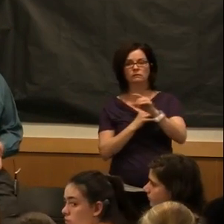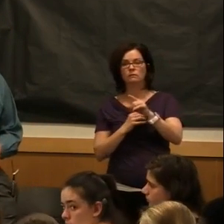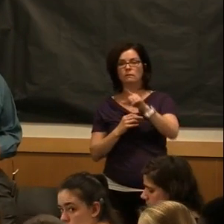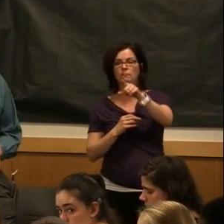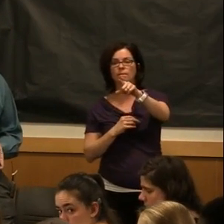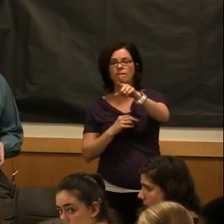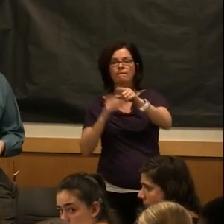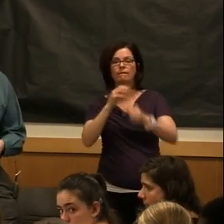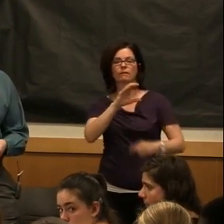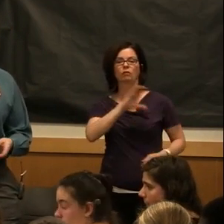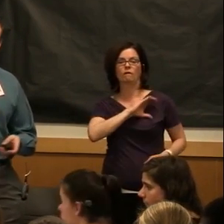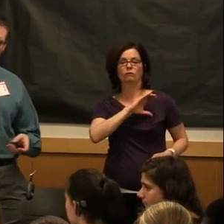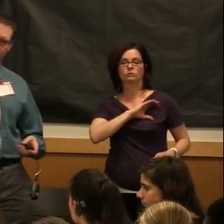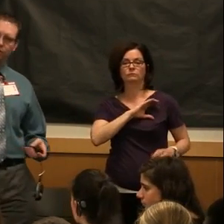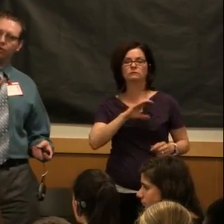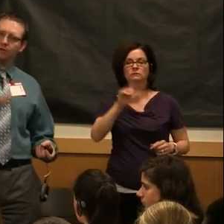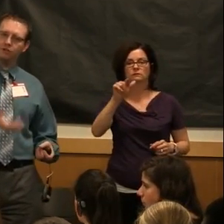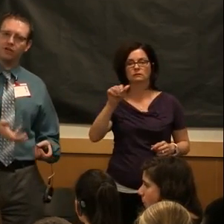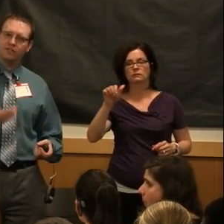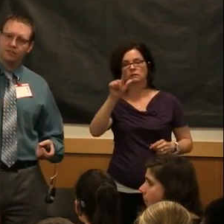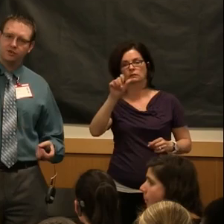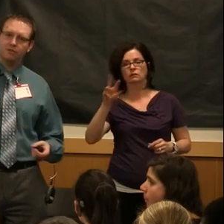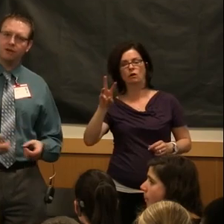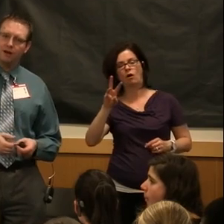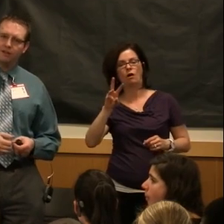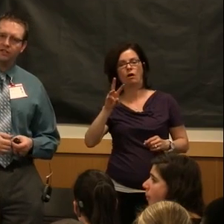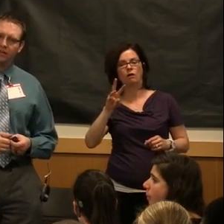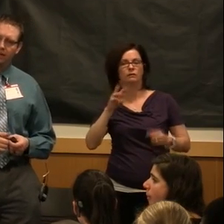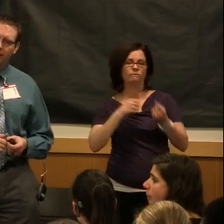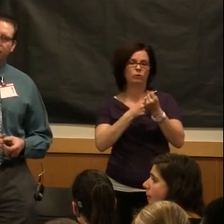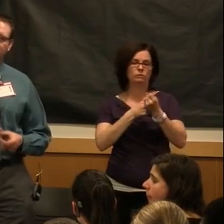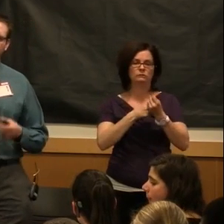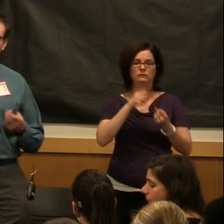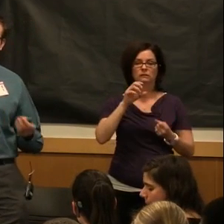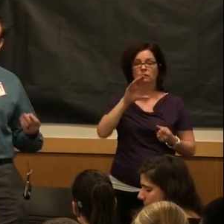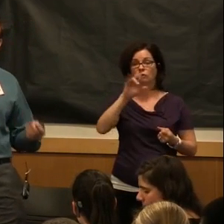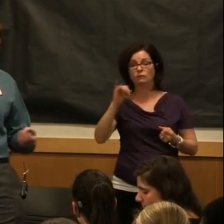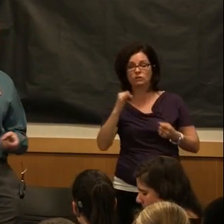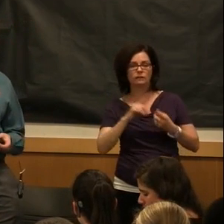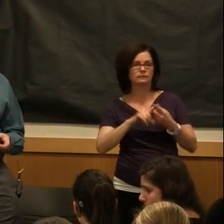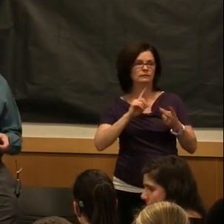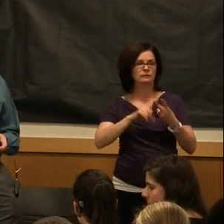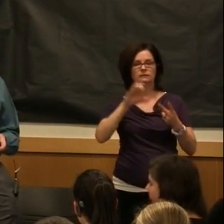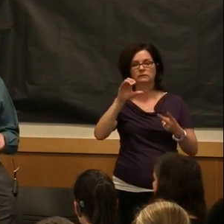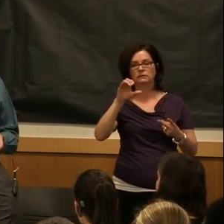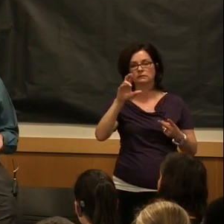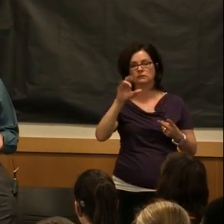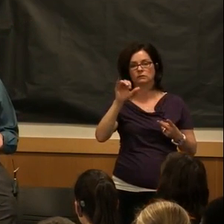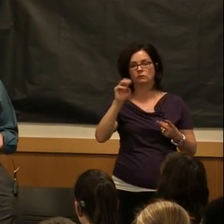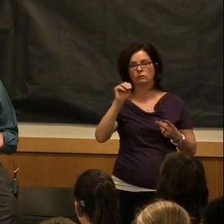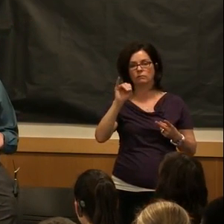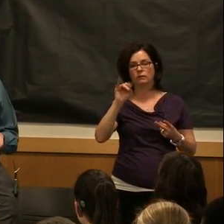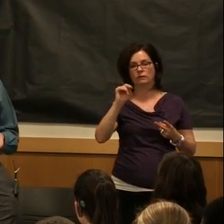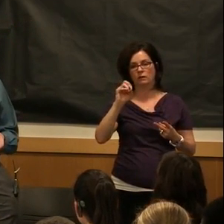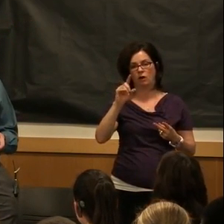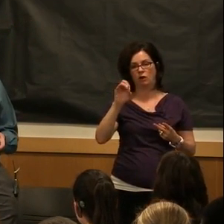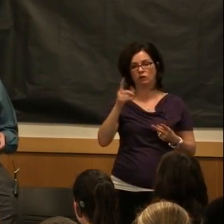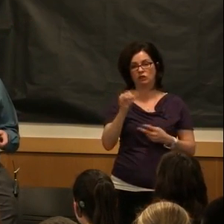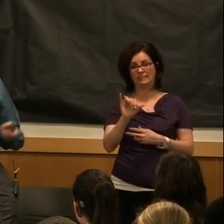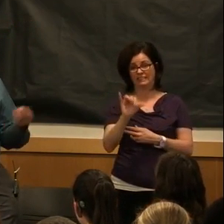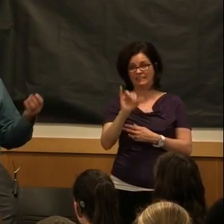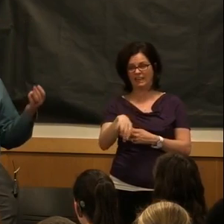Law enforcement. Law enforcement. So criminal justice, criminology, something along those lines, right? Okay.